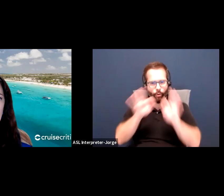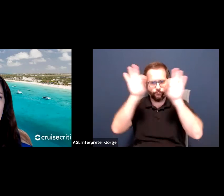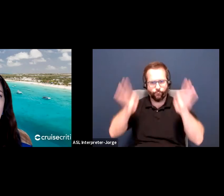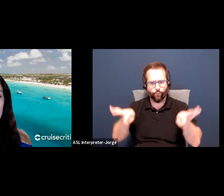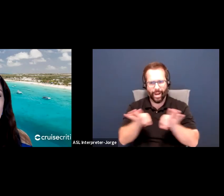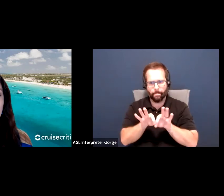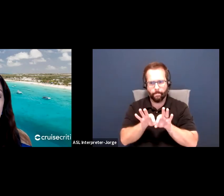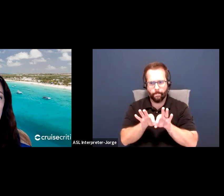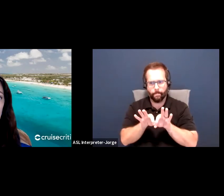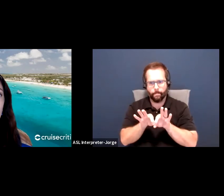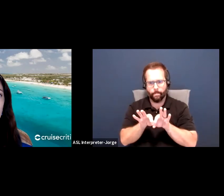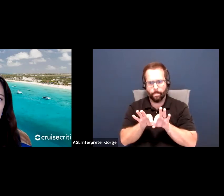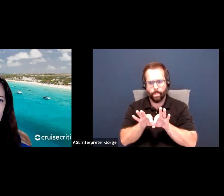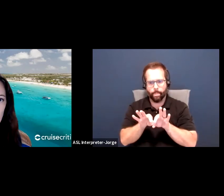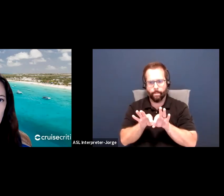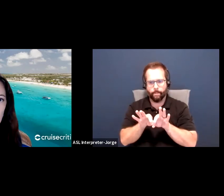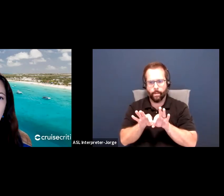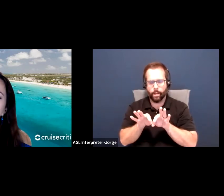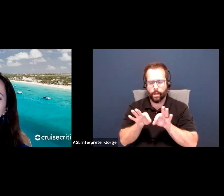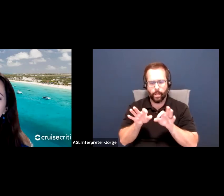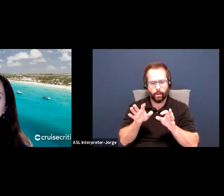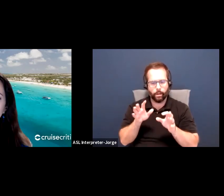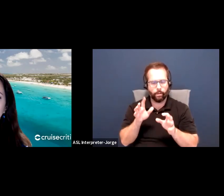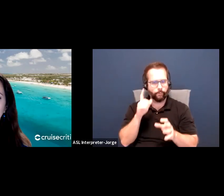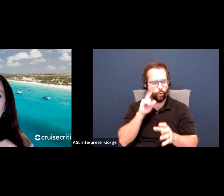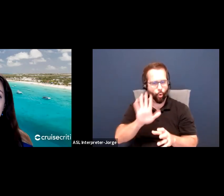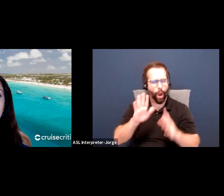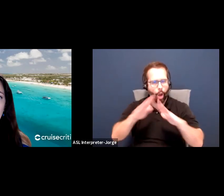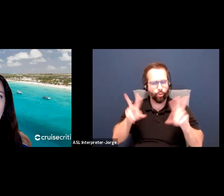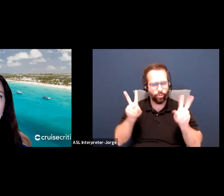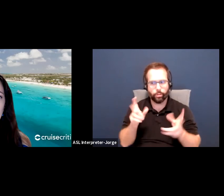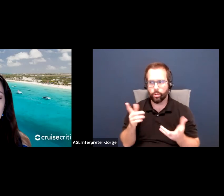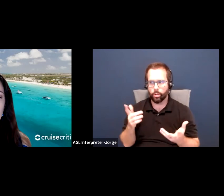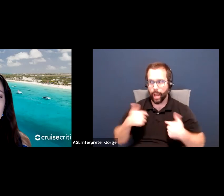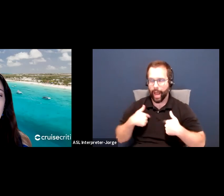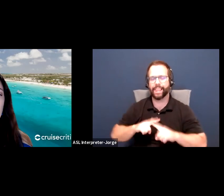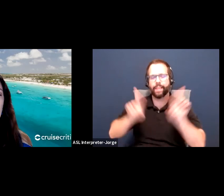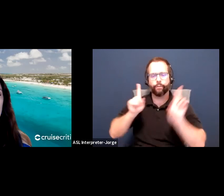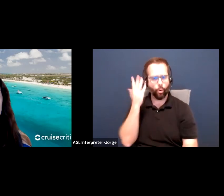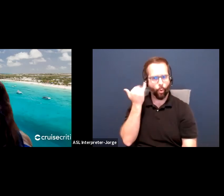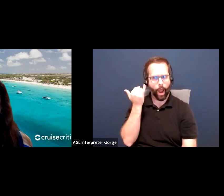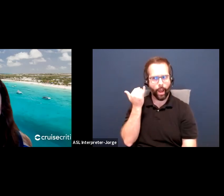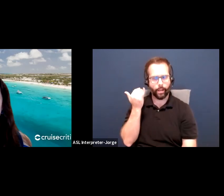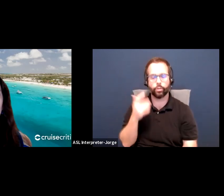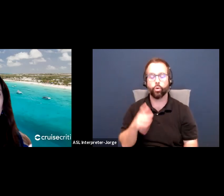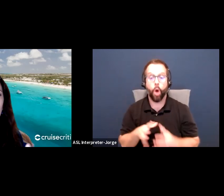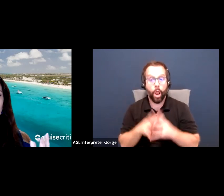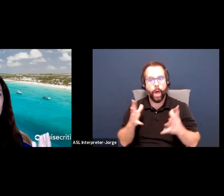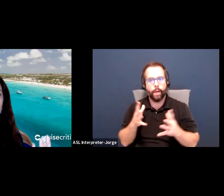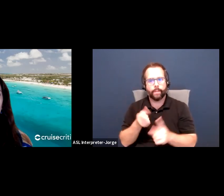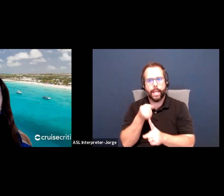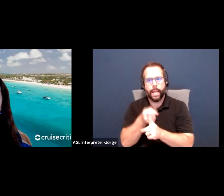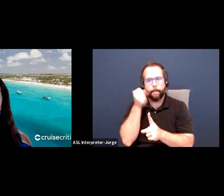different in what you offer your community. So you're going to have a lot of impact statements with these. And they might be things,